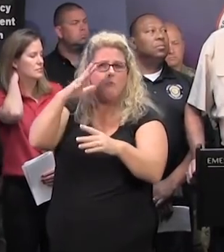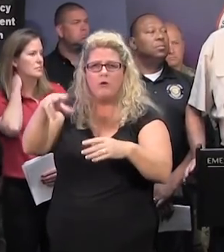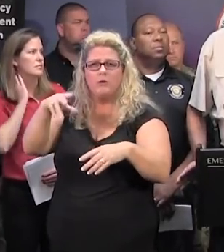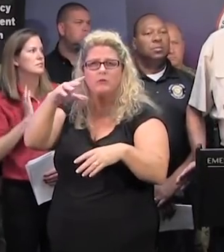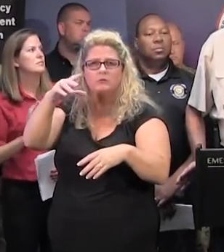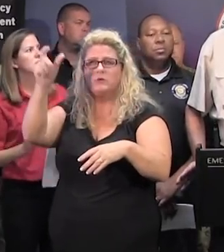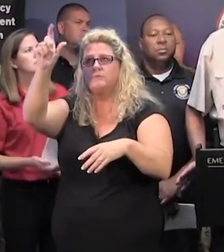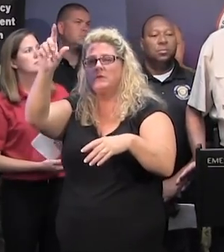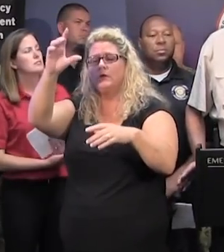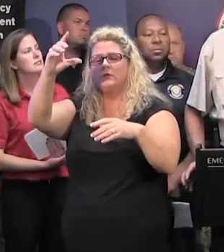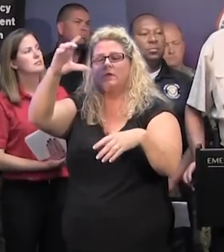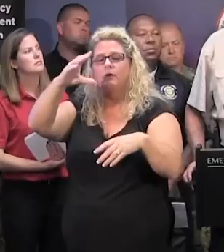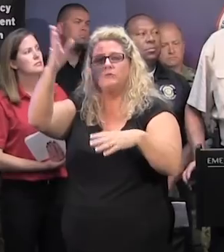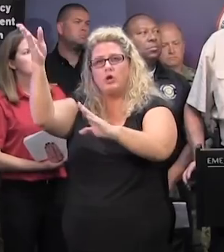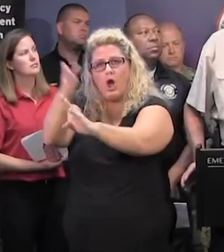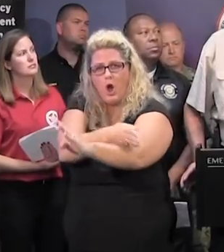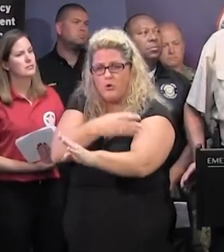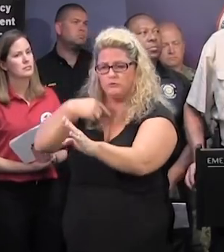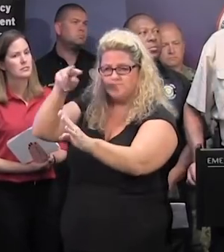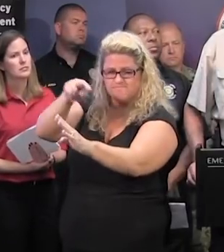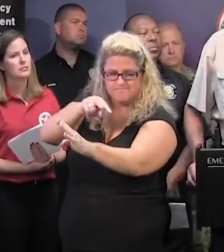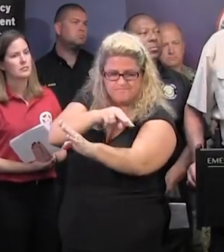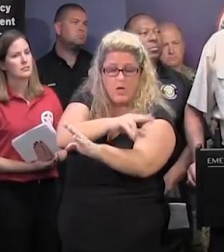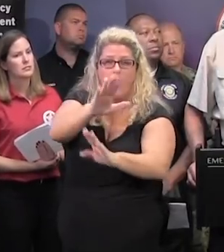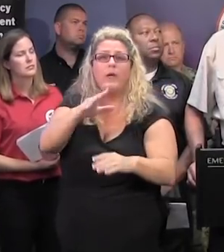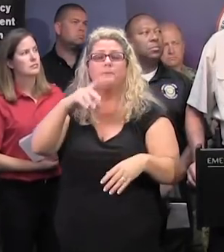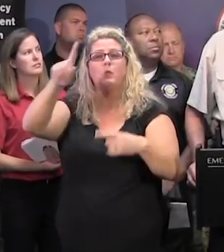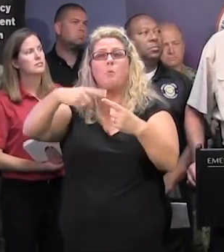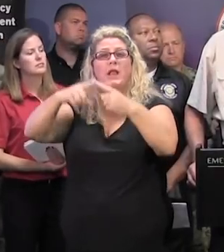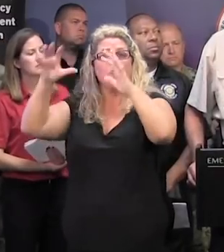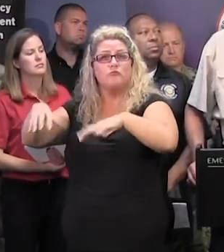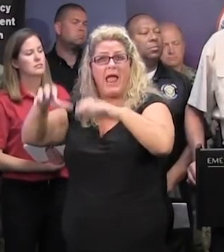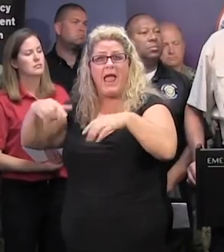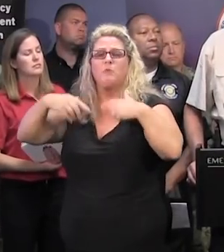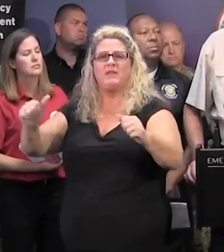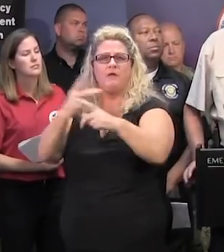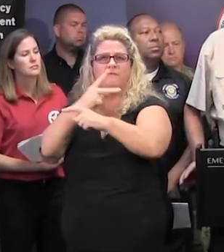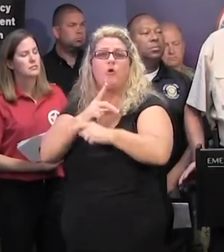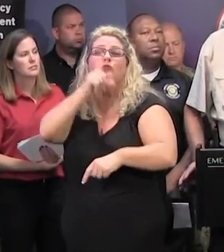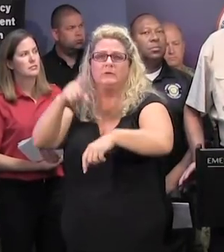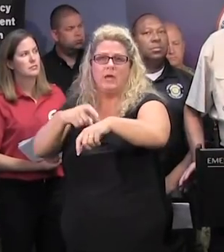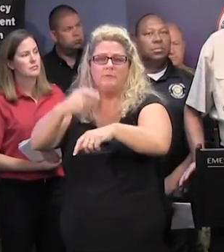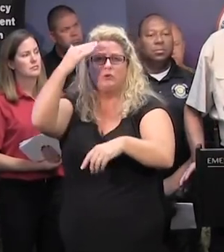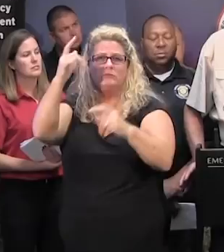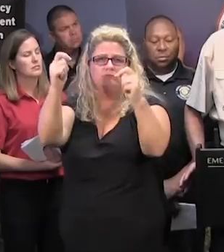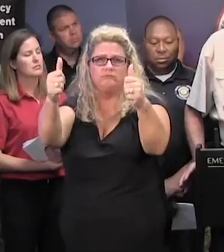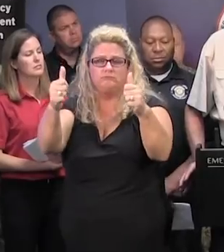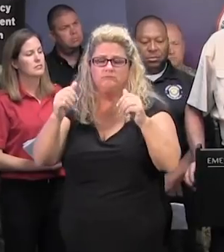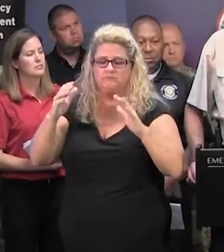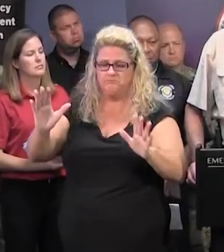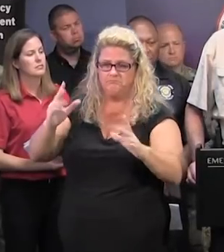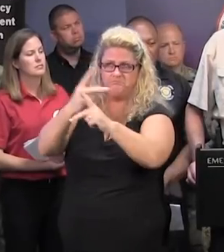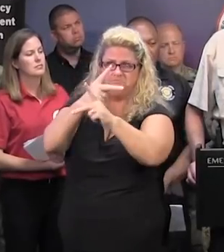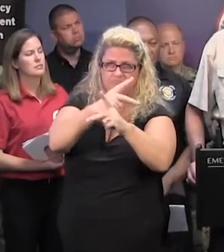We get real-time information when it starts raining. We can plan and we're planning. We know where we think the highest priority should